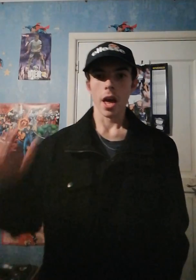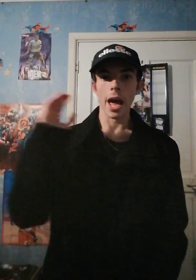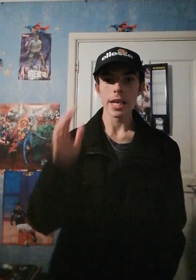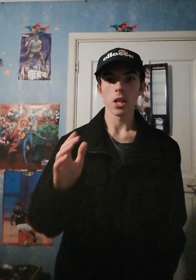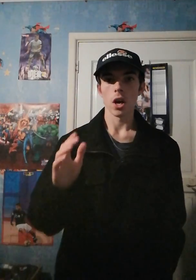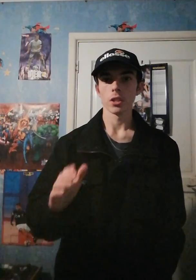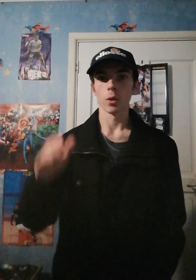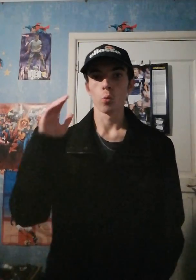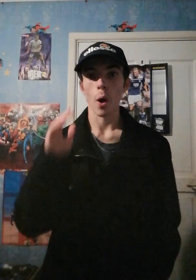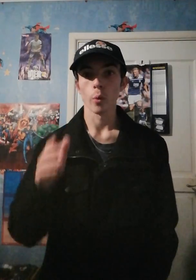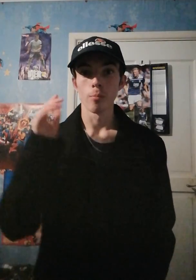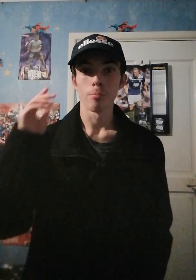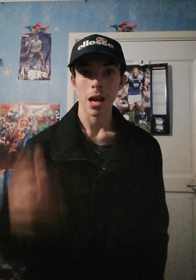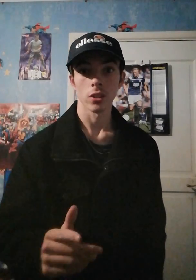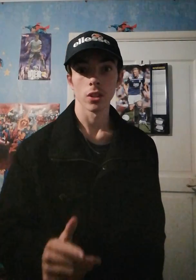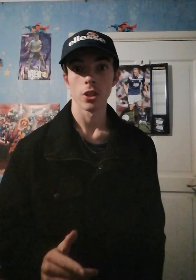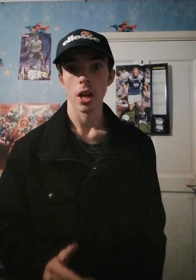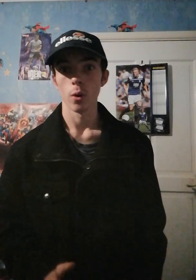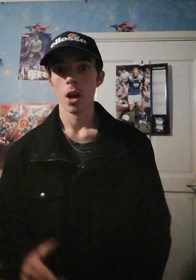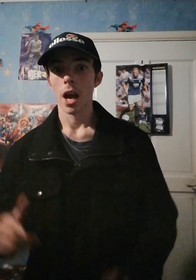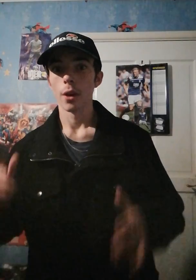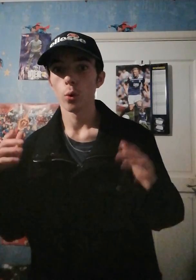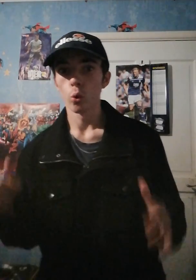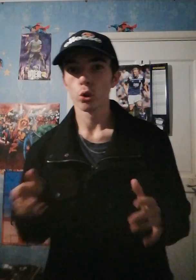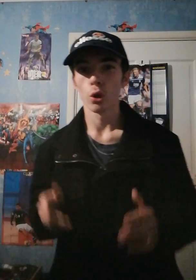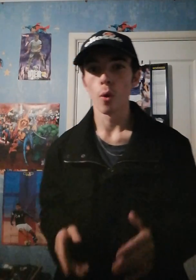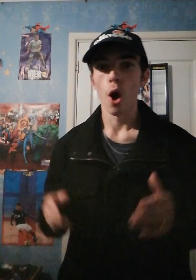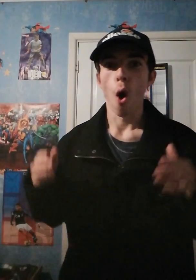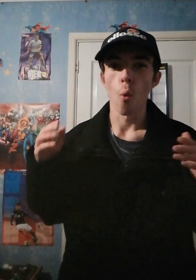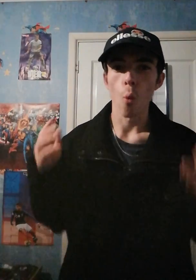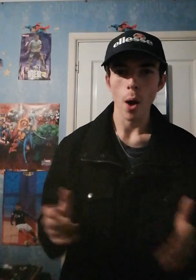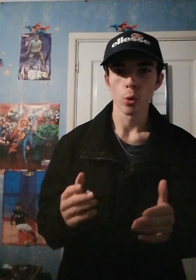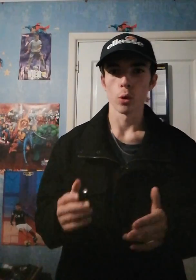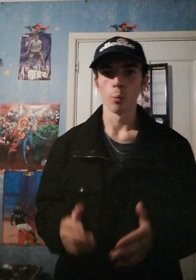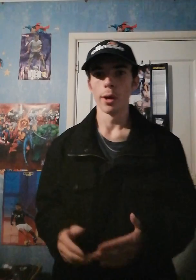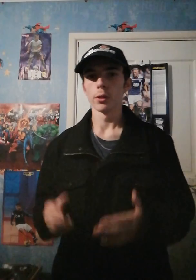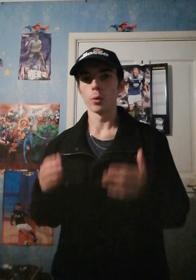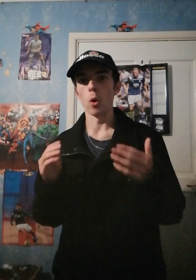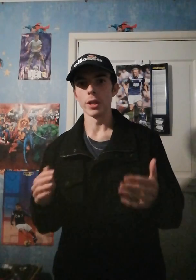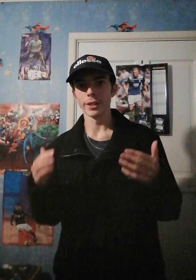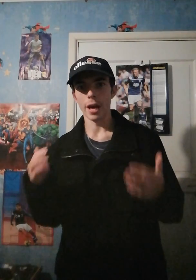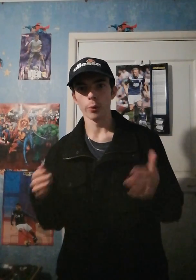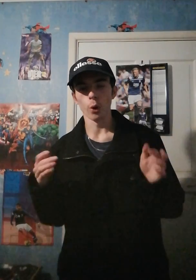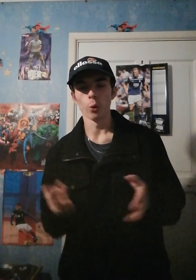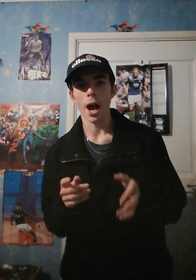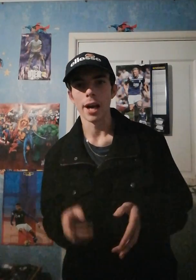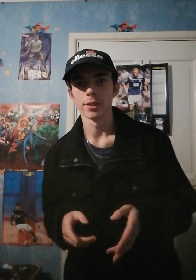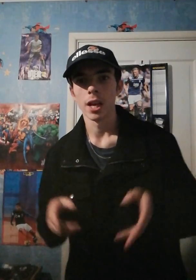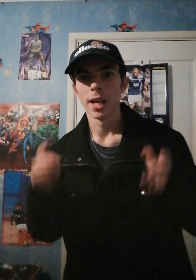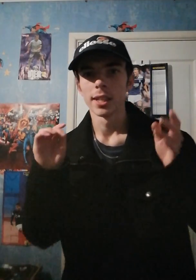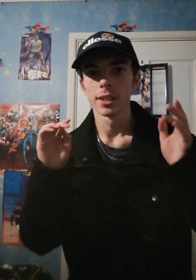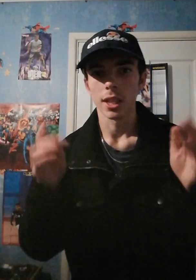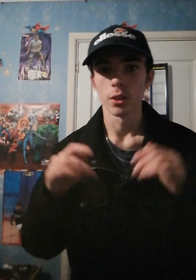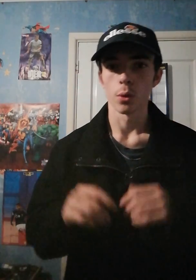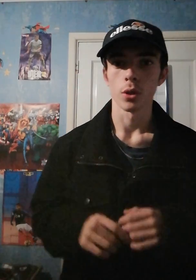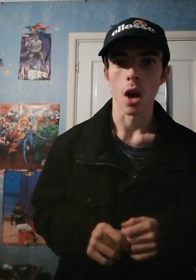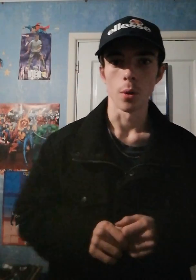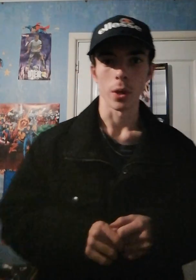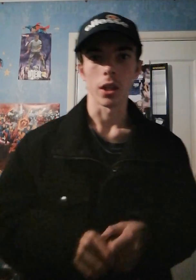Hey guys and welcome back to the channel and also welcome to what is now known as SkinSnooze Canada Weekly.